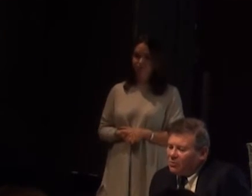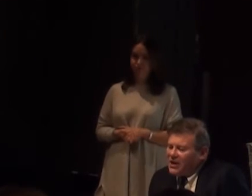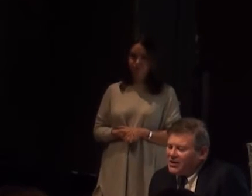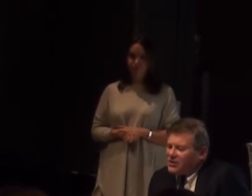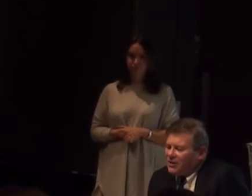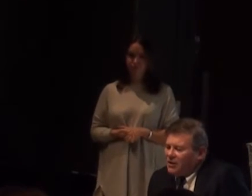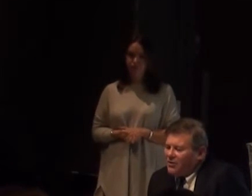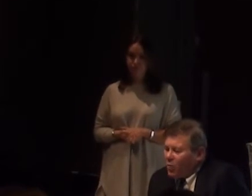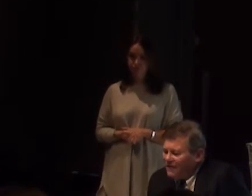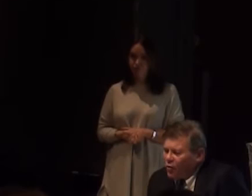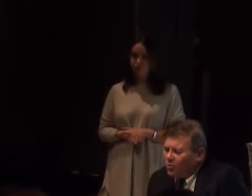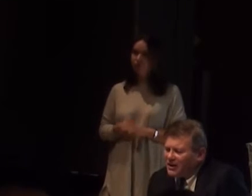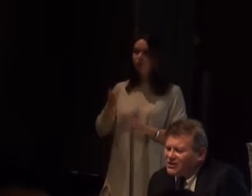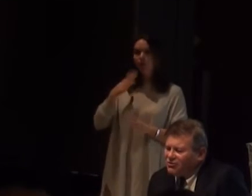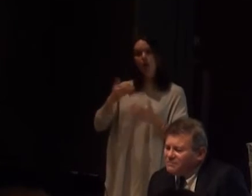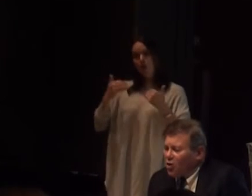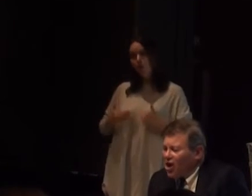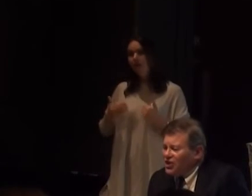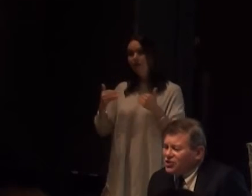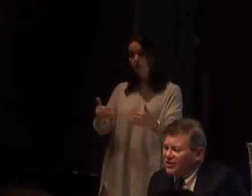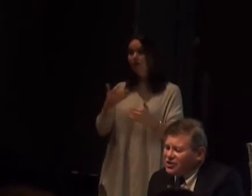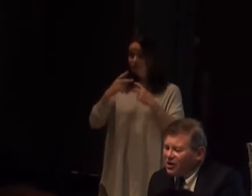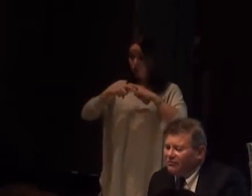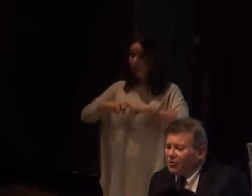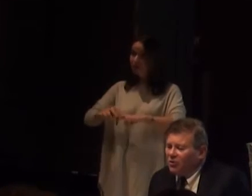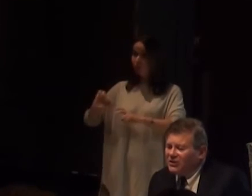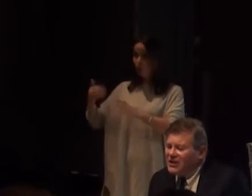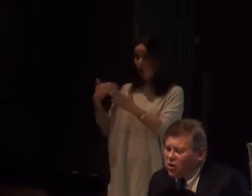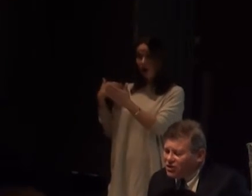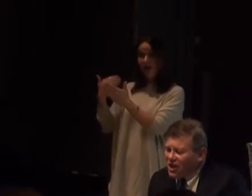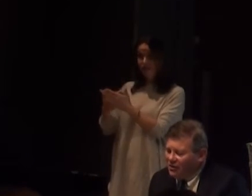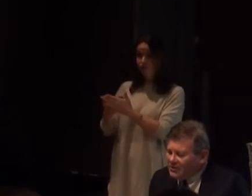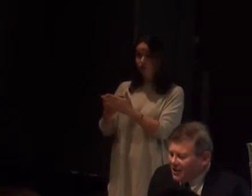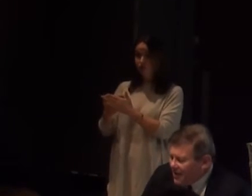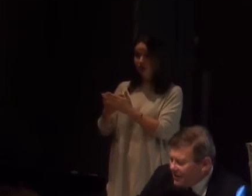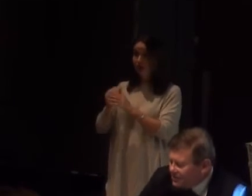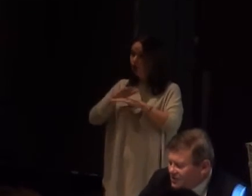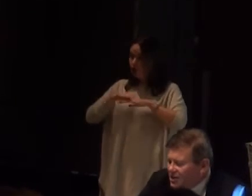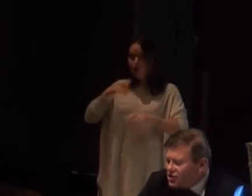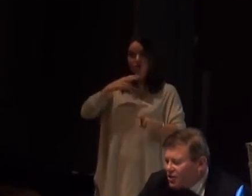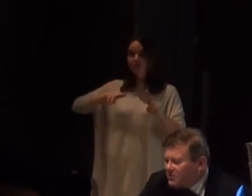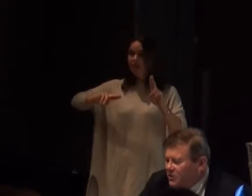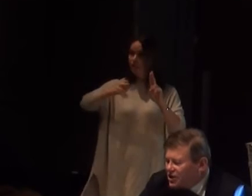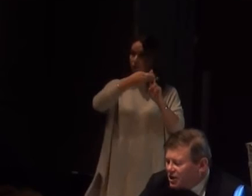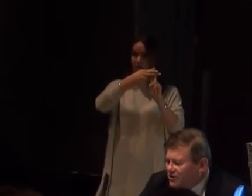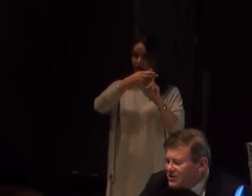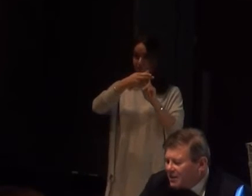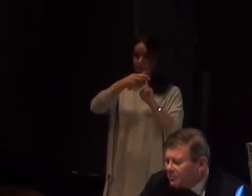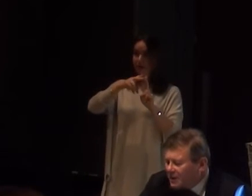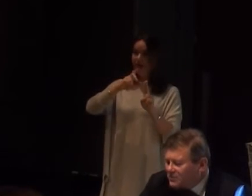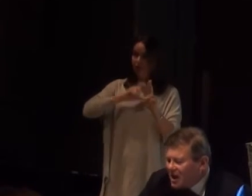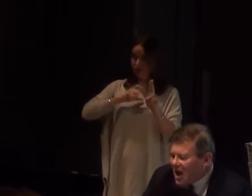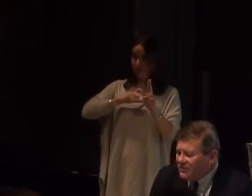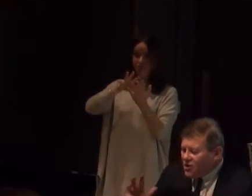So, we need, the way forward is to explore our history and the struggle of equality. Non-stereo type characteristics. Scripts which include